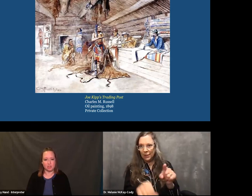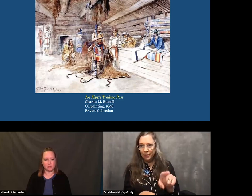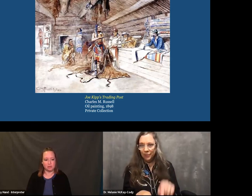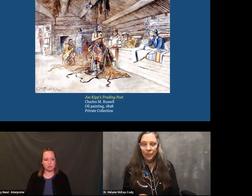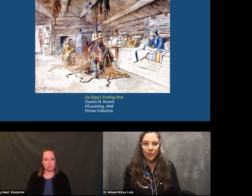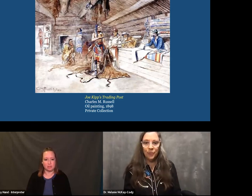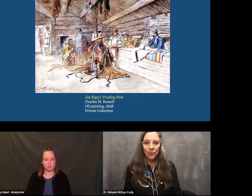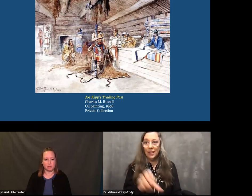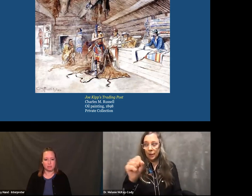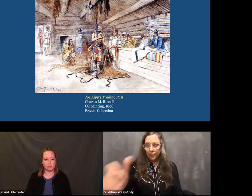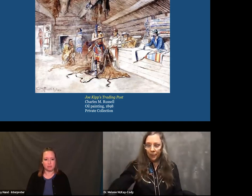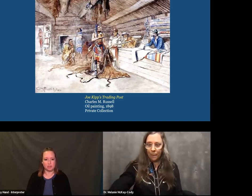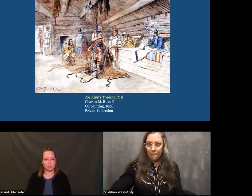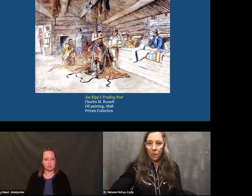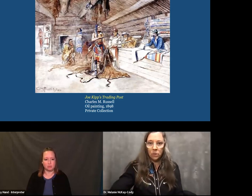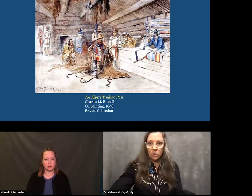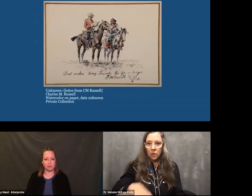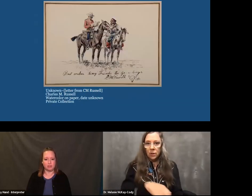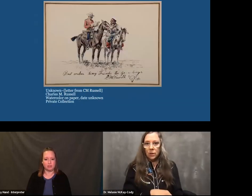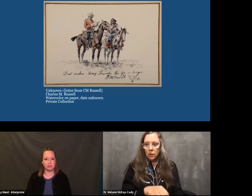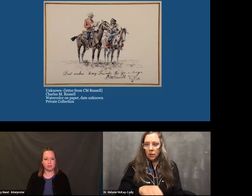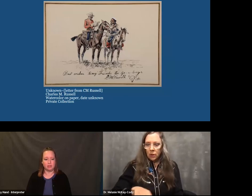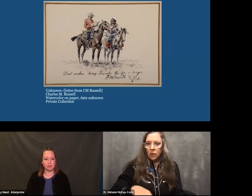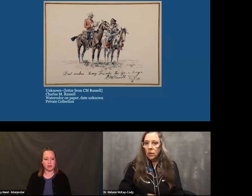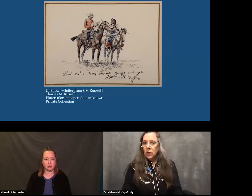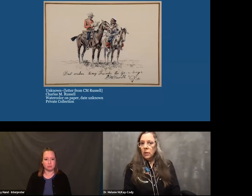is lying or not doing good business with them. So that's the story.